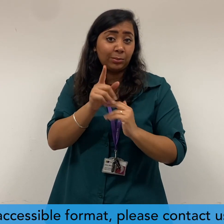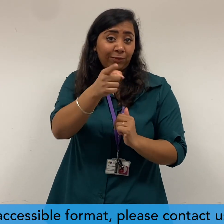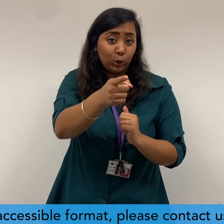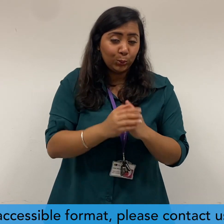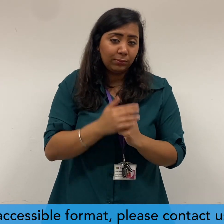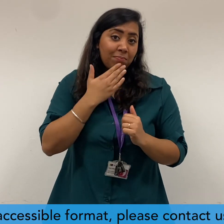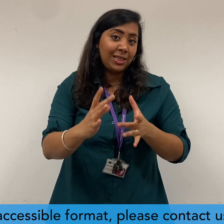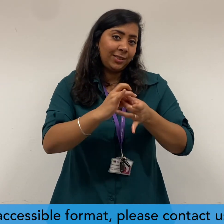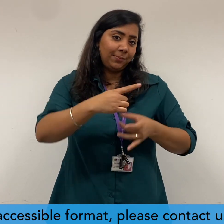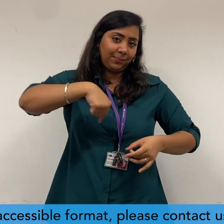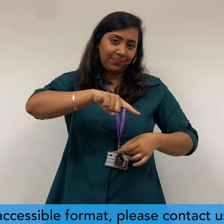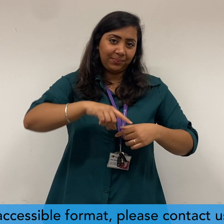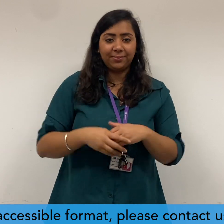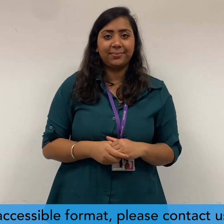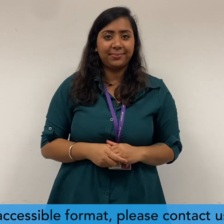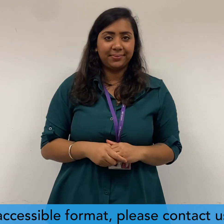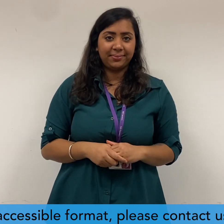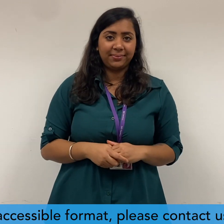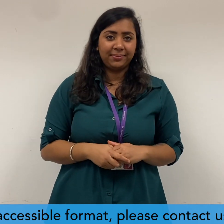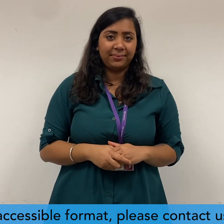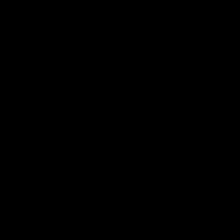format, please contact us. Thank